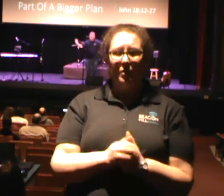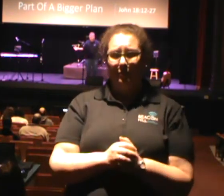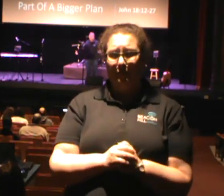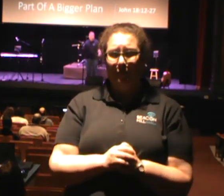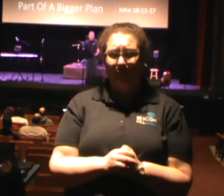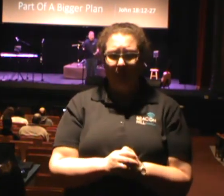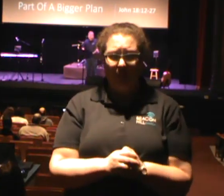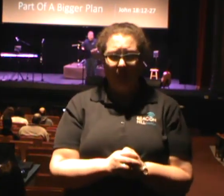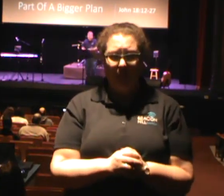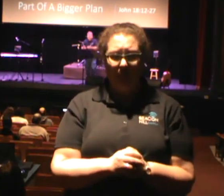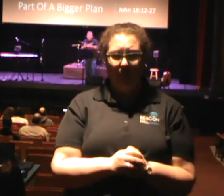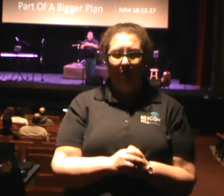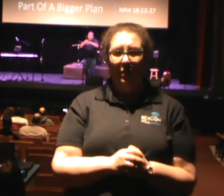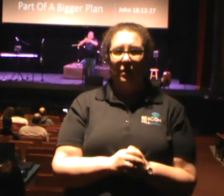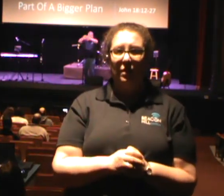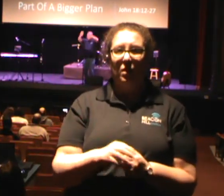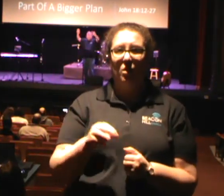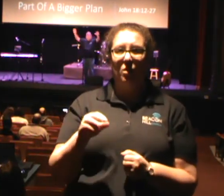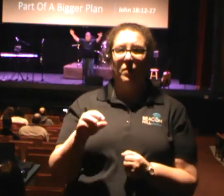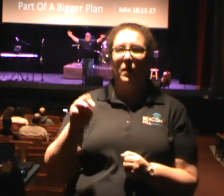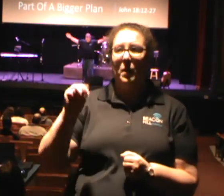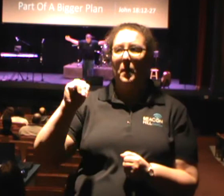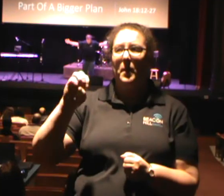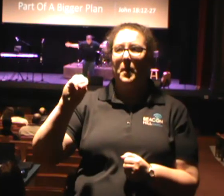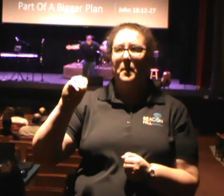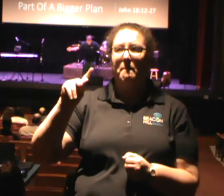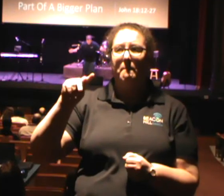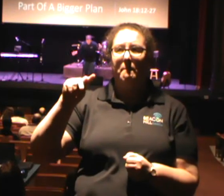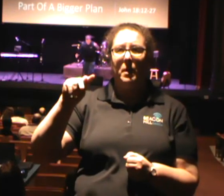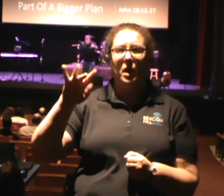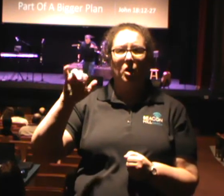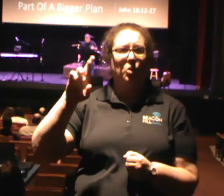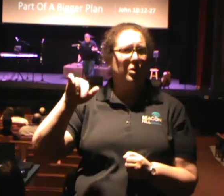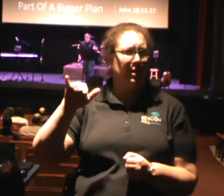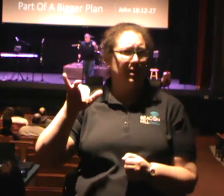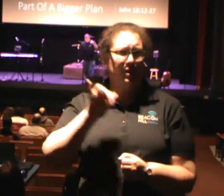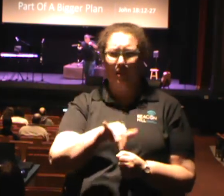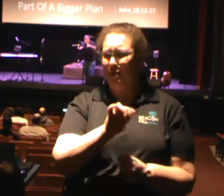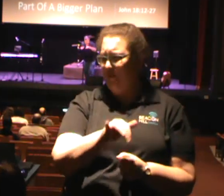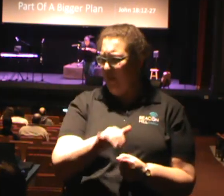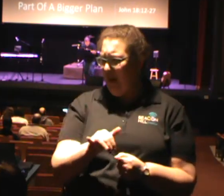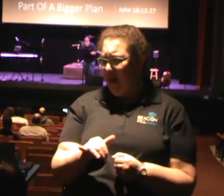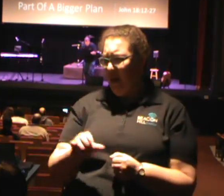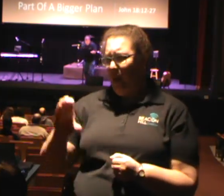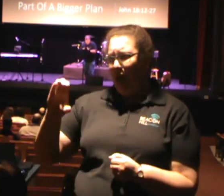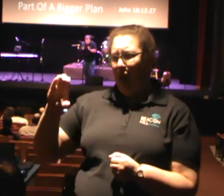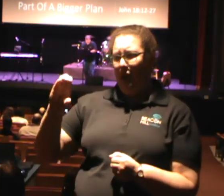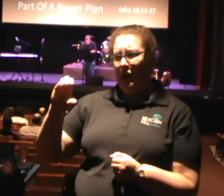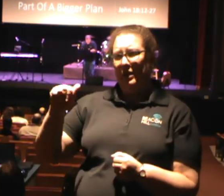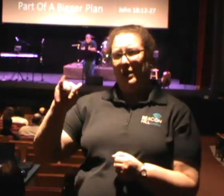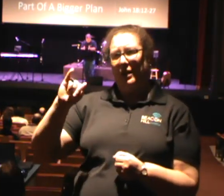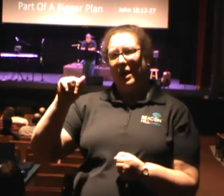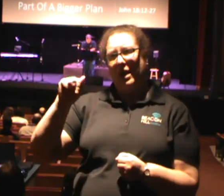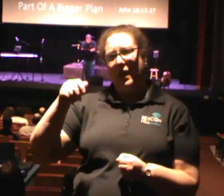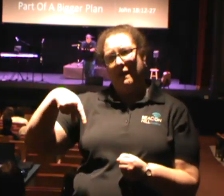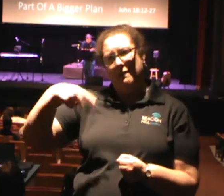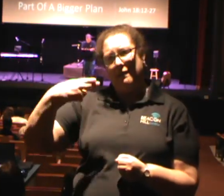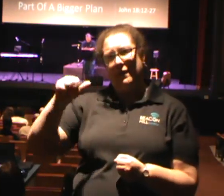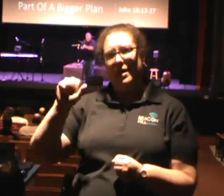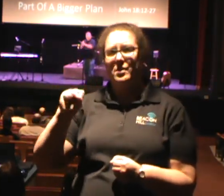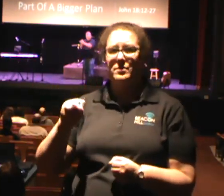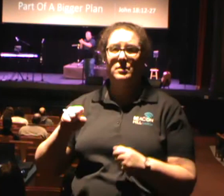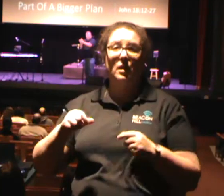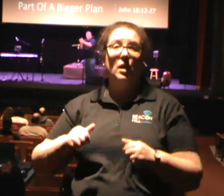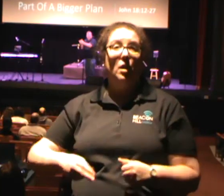of a pre-investigation of Addis was part of a bigger plan. Caiaphas, who was the high priest, had advised the Jews